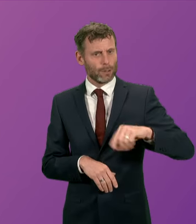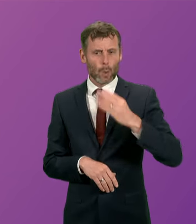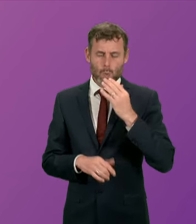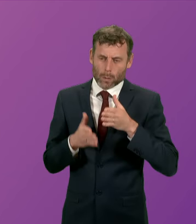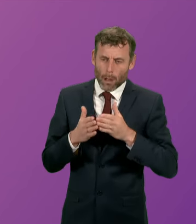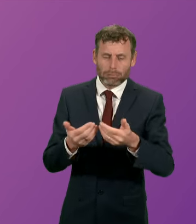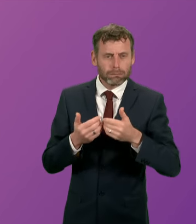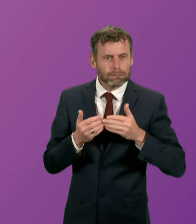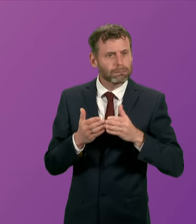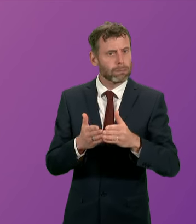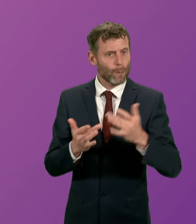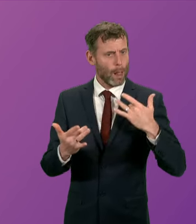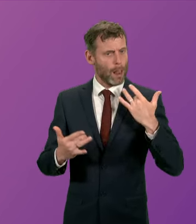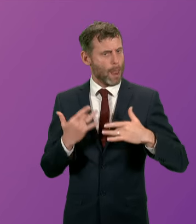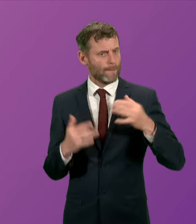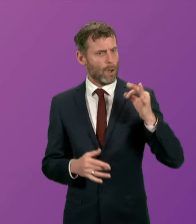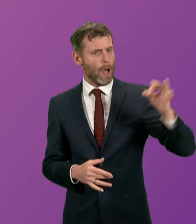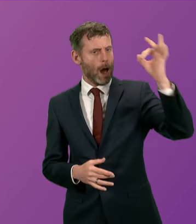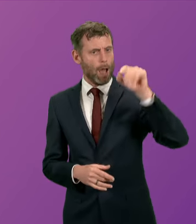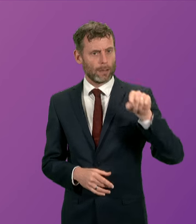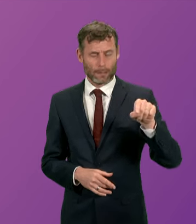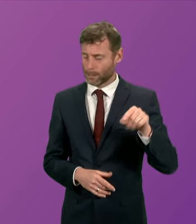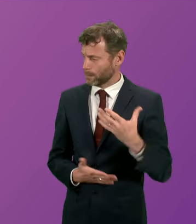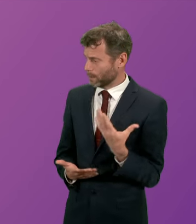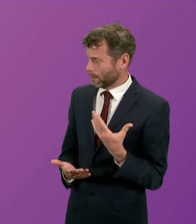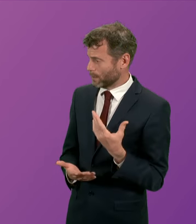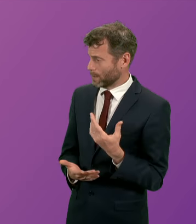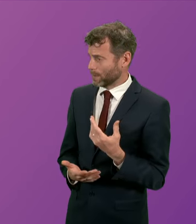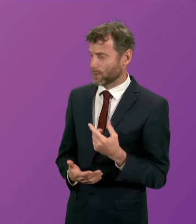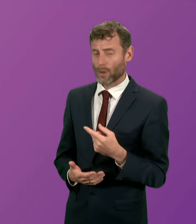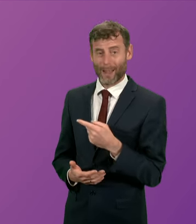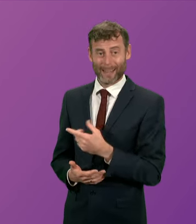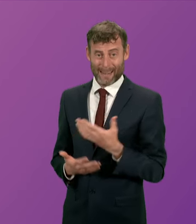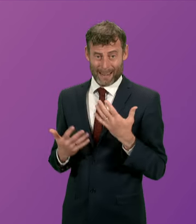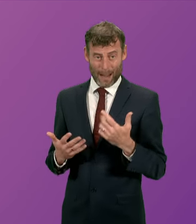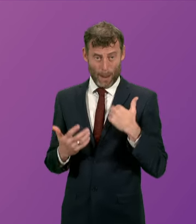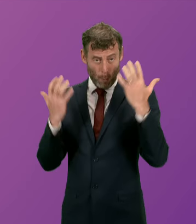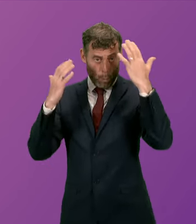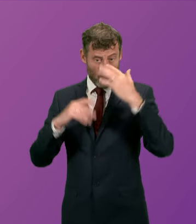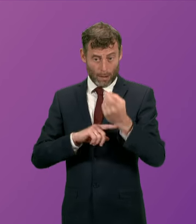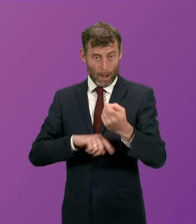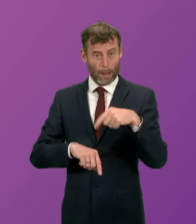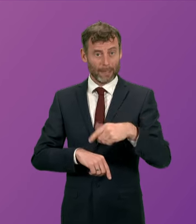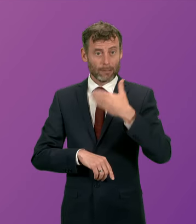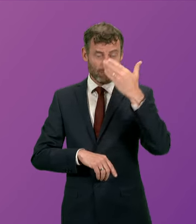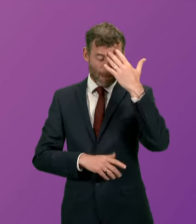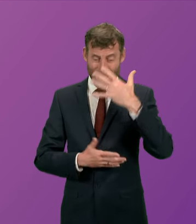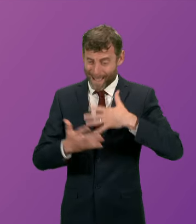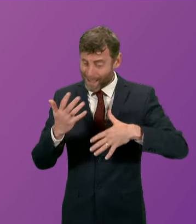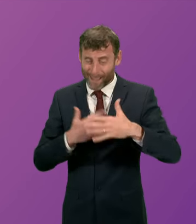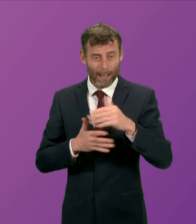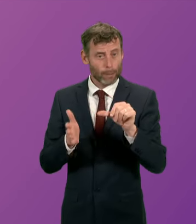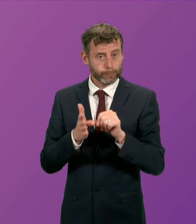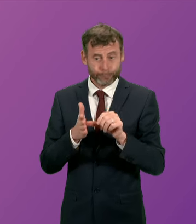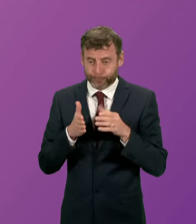island communities I have very grave concerns that we're simply staring down the barrel of a summer of chaos on our ferry network can I ask the